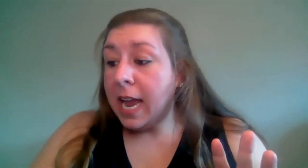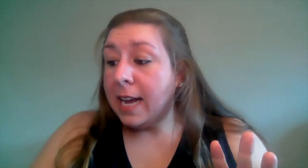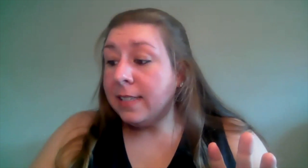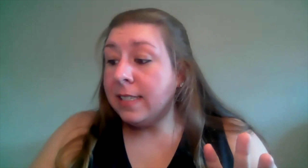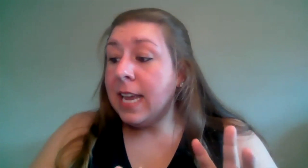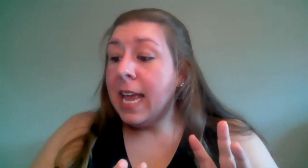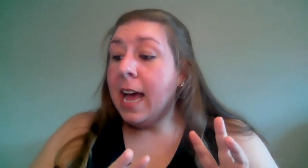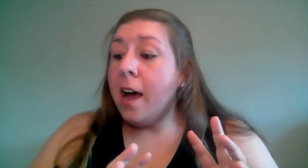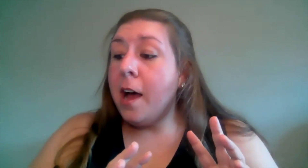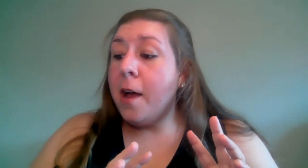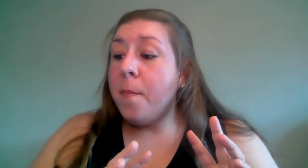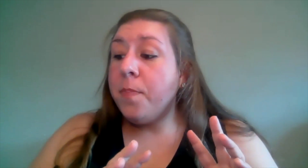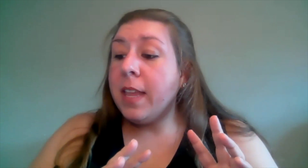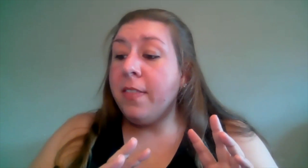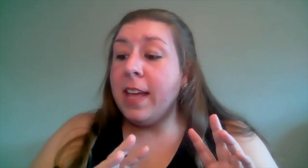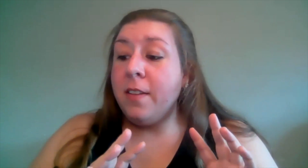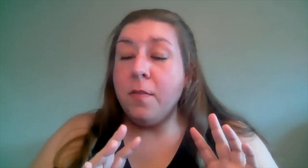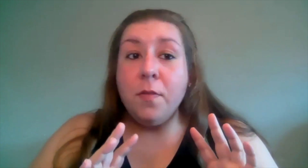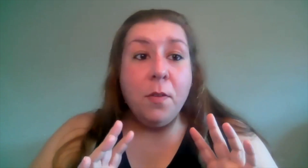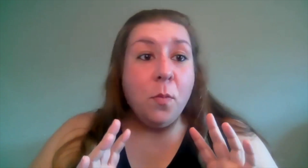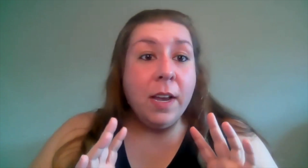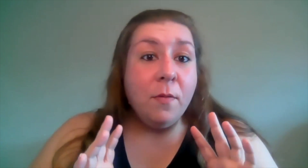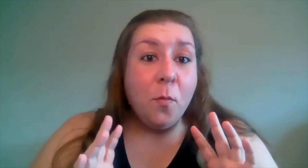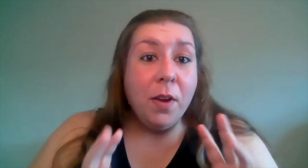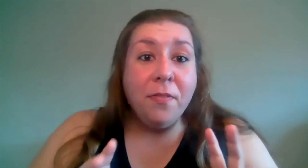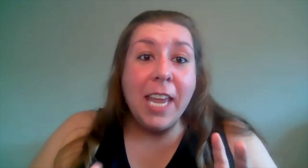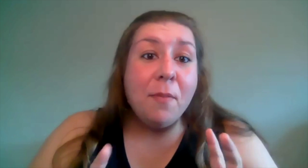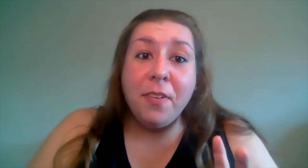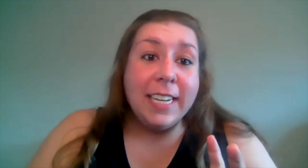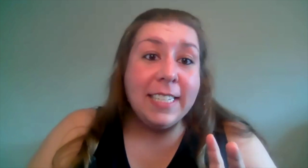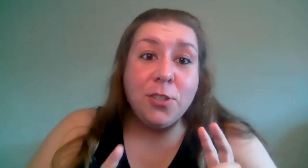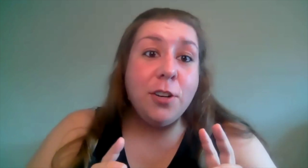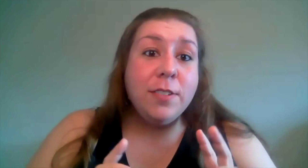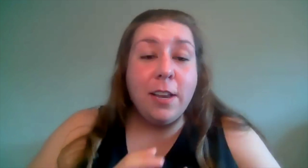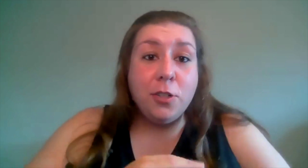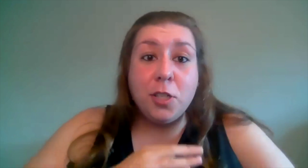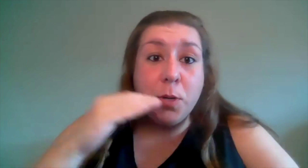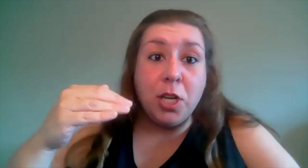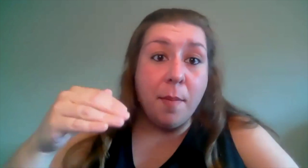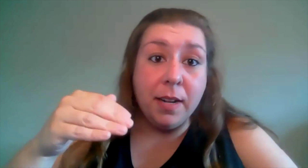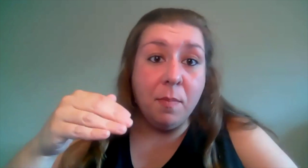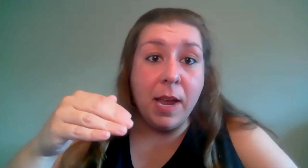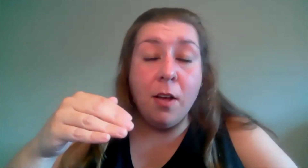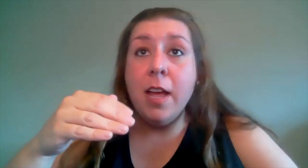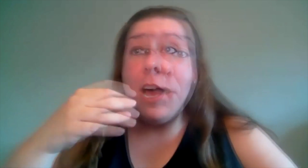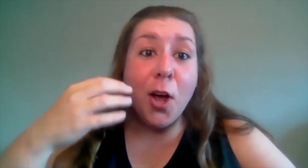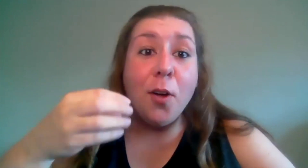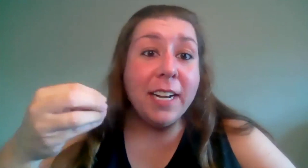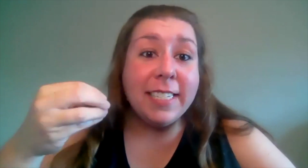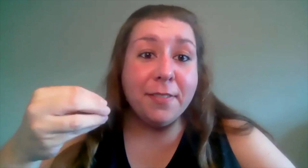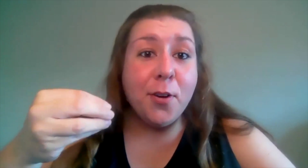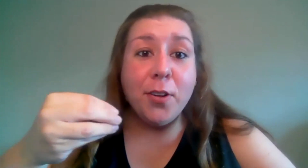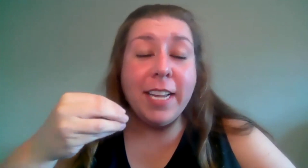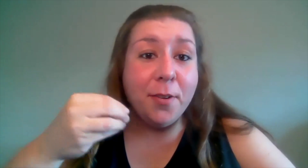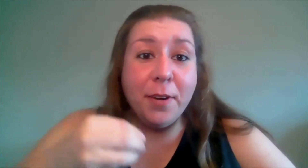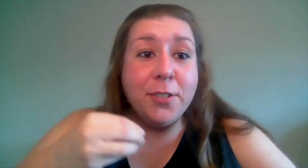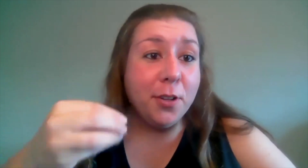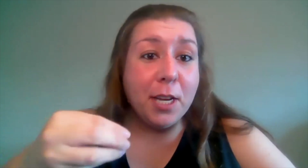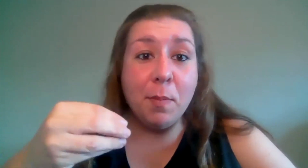casts um that we we keep finding shows that are just predominantly male it's already difficult at the regional and